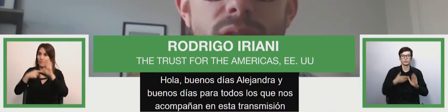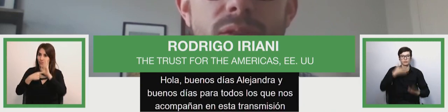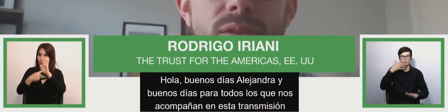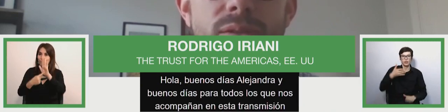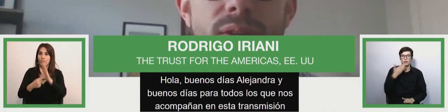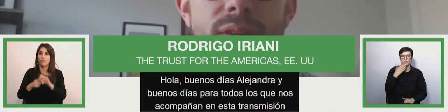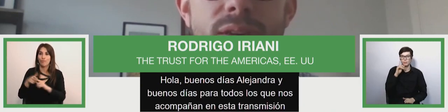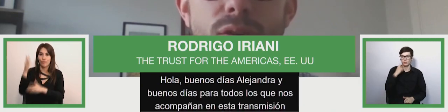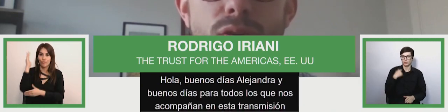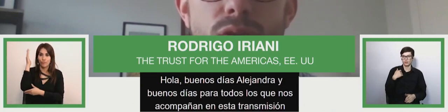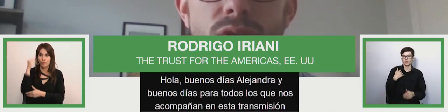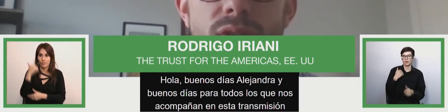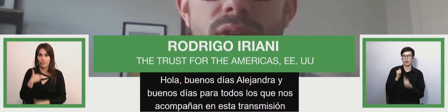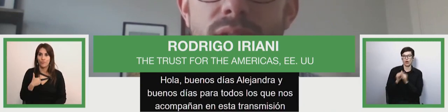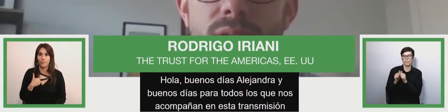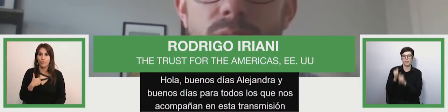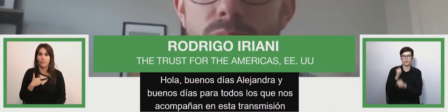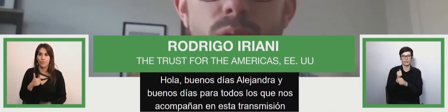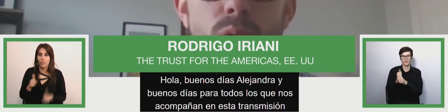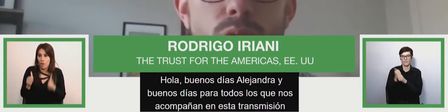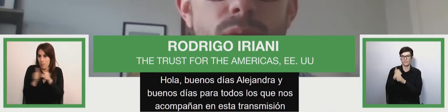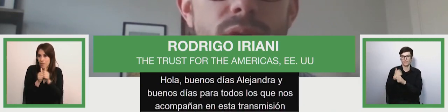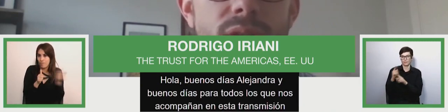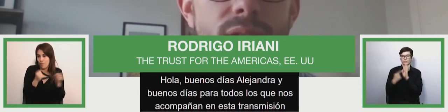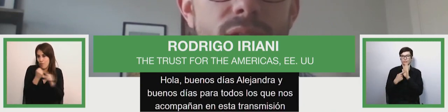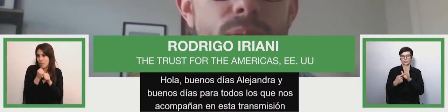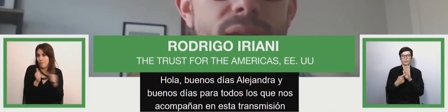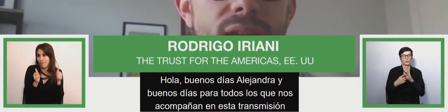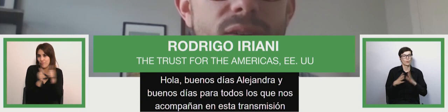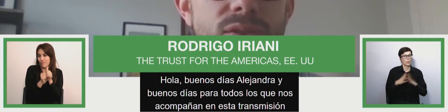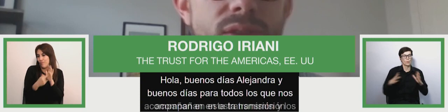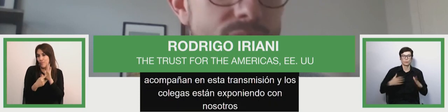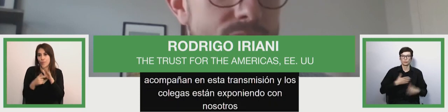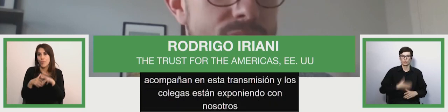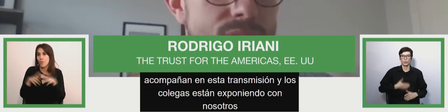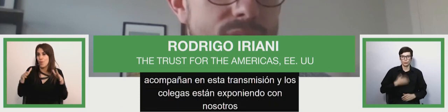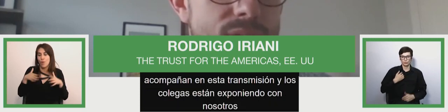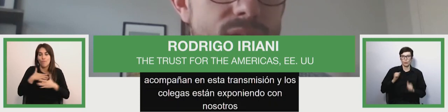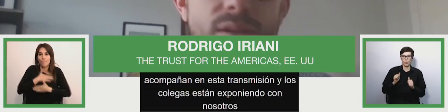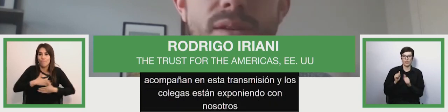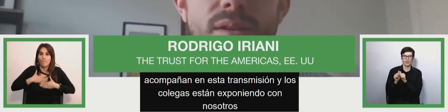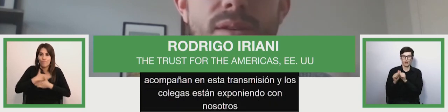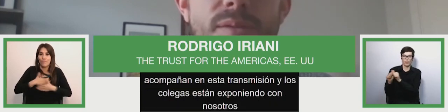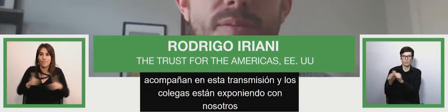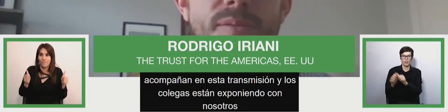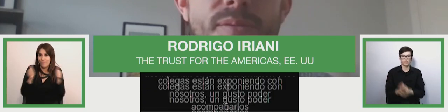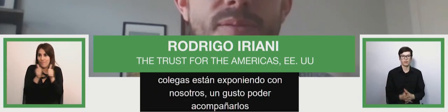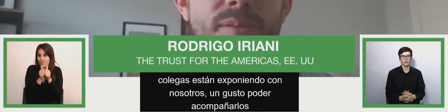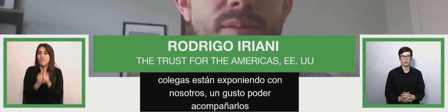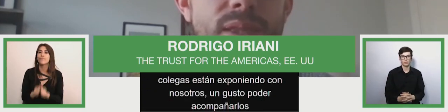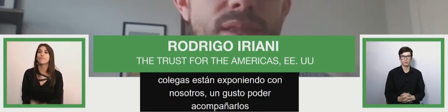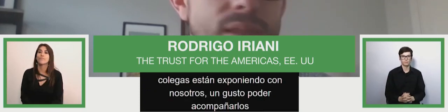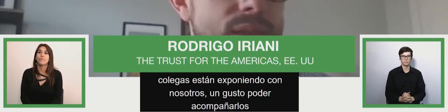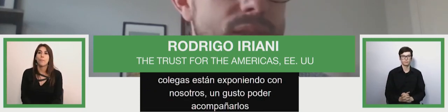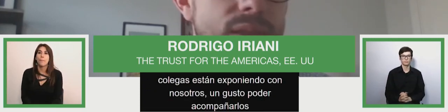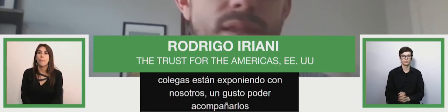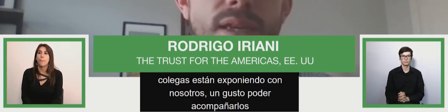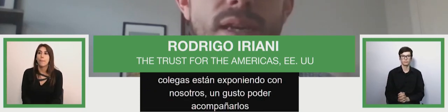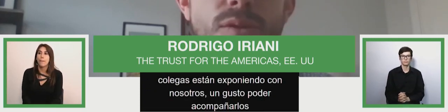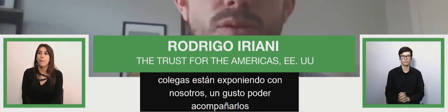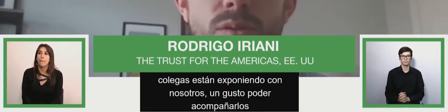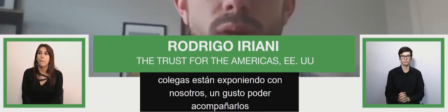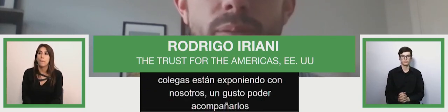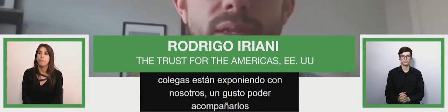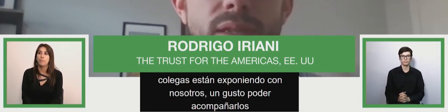hello good day alejandra and for everybody who's with us in this transmission in this broadcast